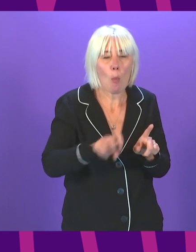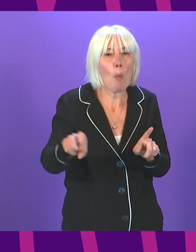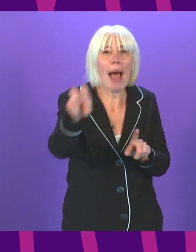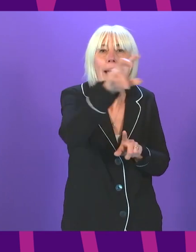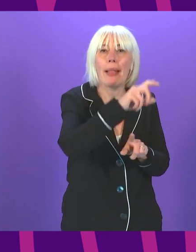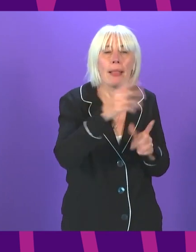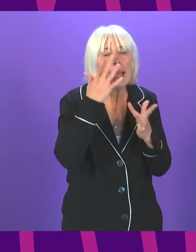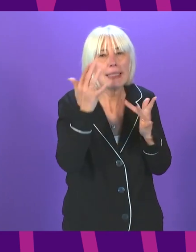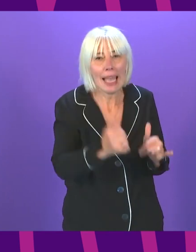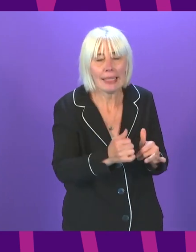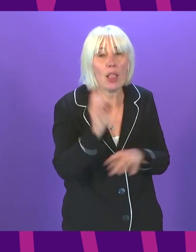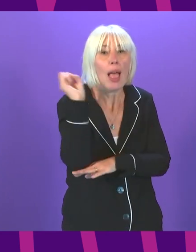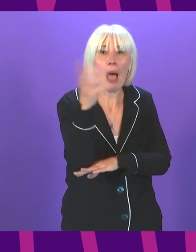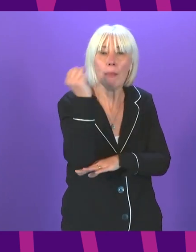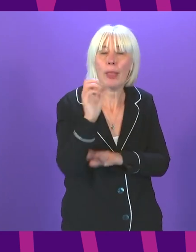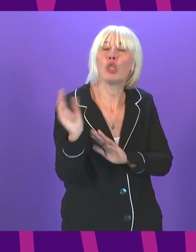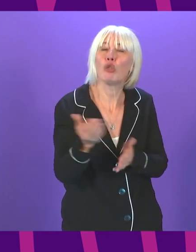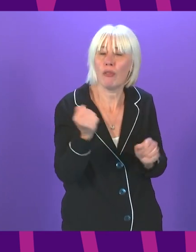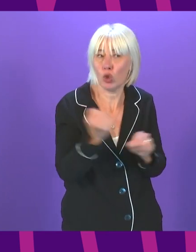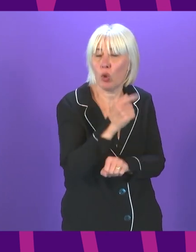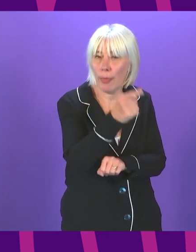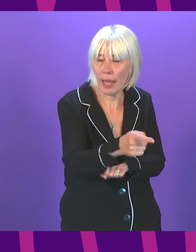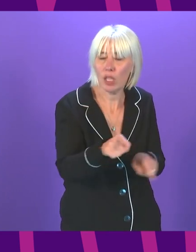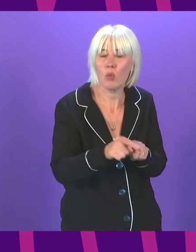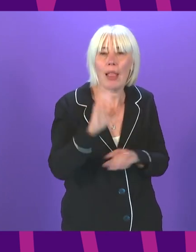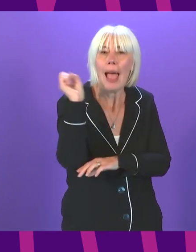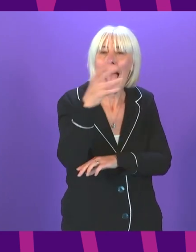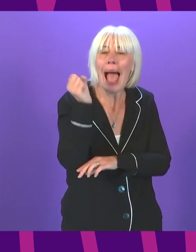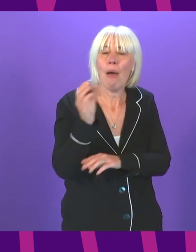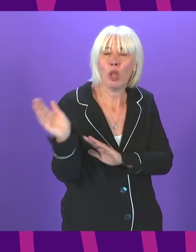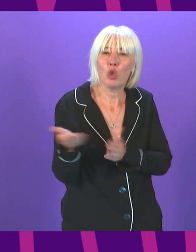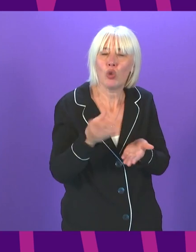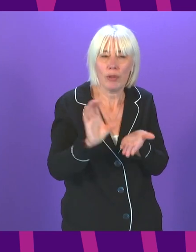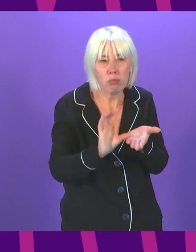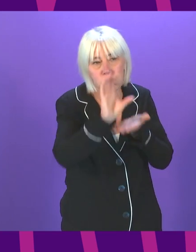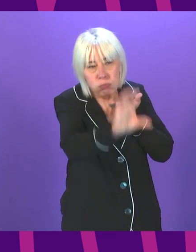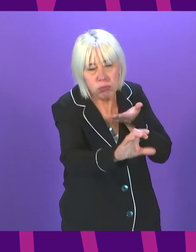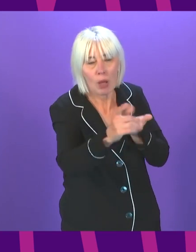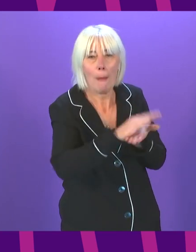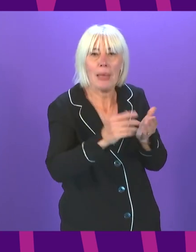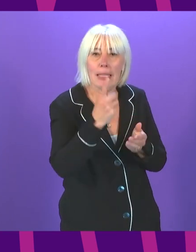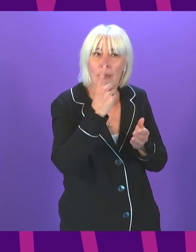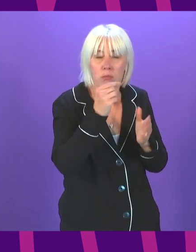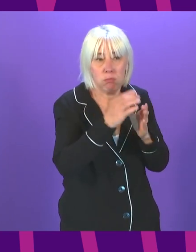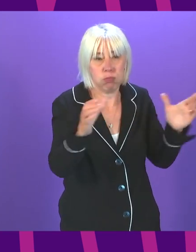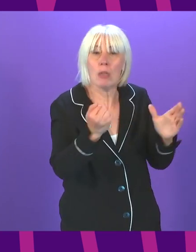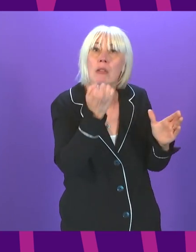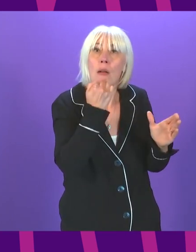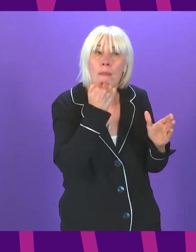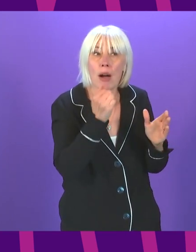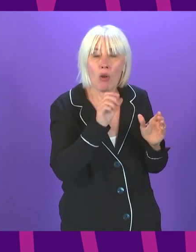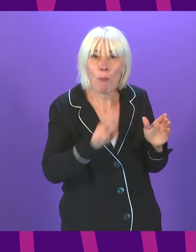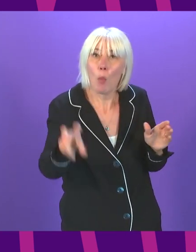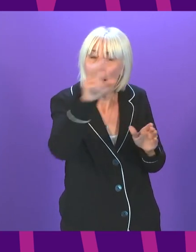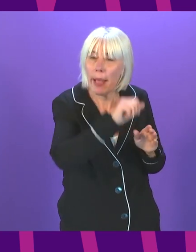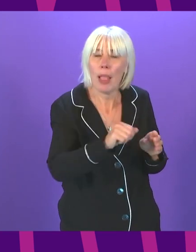unit fleet, which is run by the ambulance service, and we've provided the ambulance service with additional funding to increase their capacity too. There's a range of things